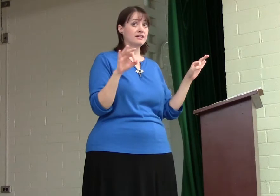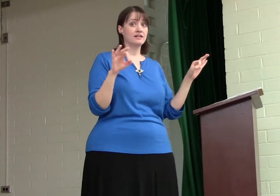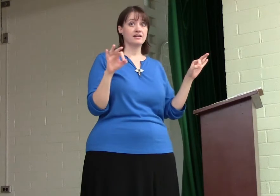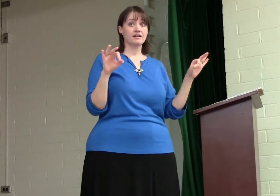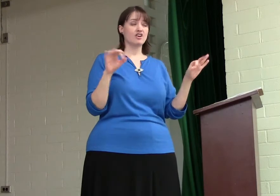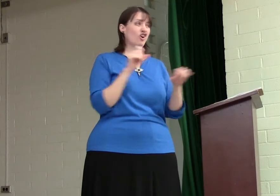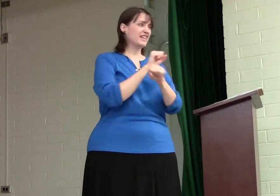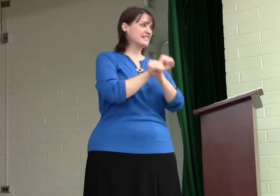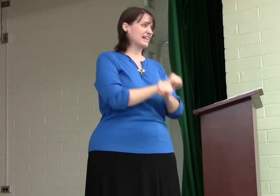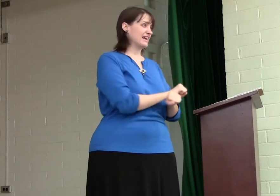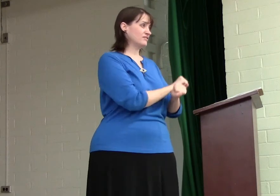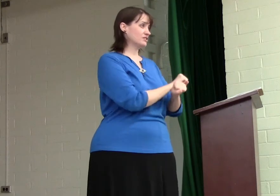Are they slaves?